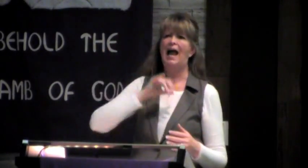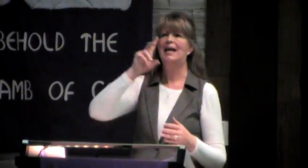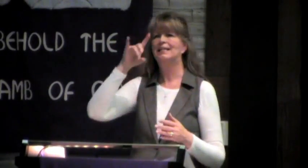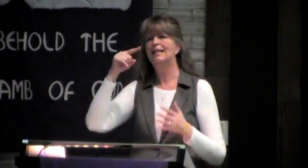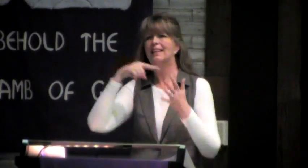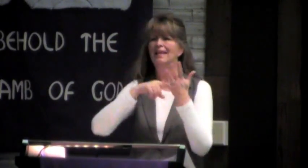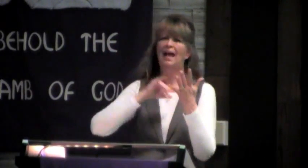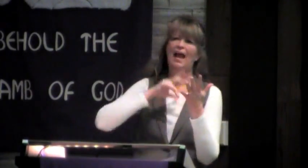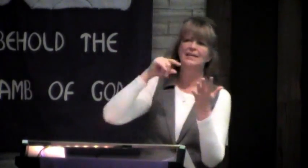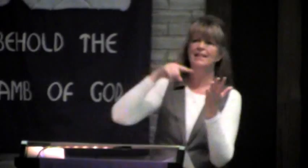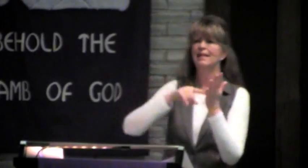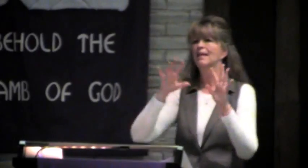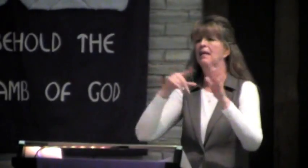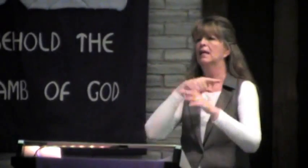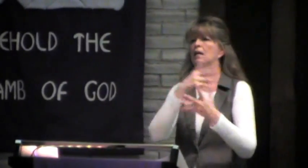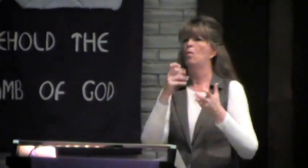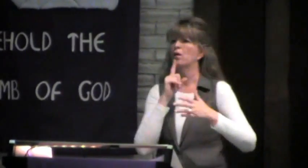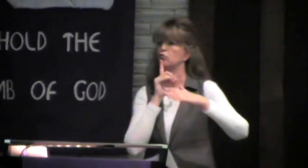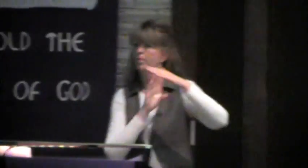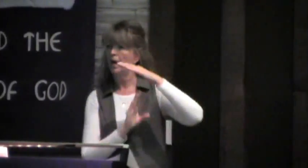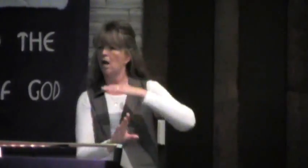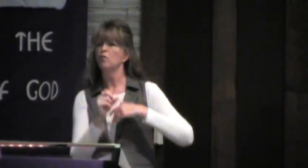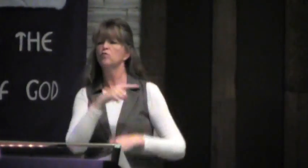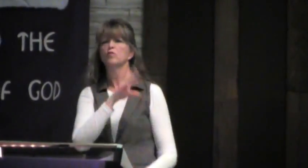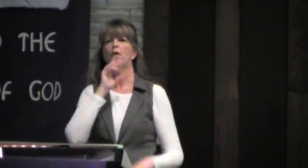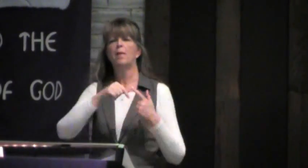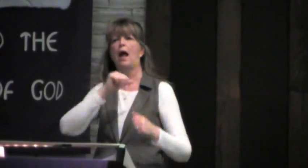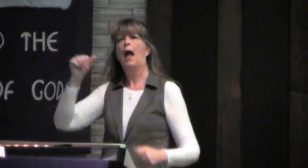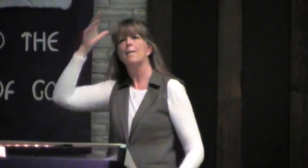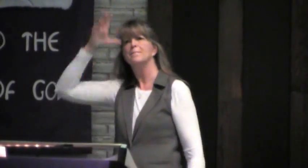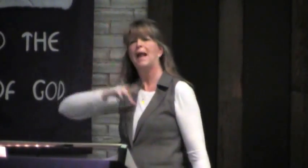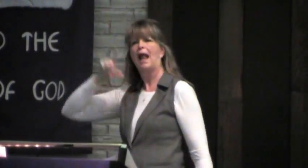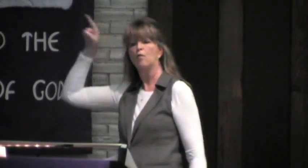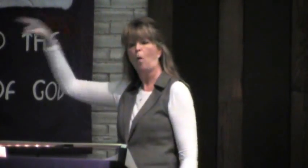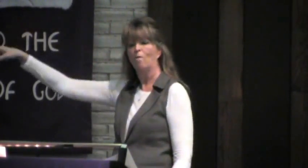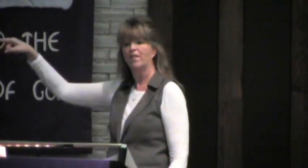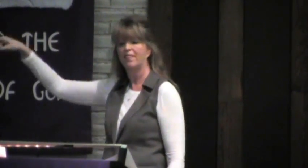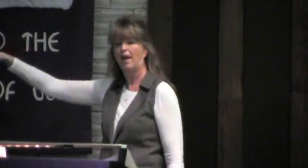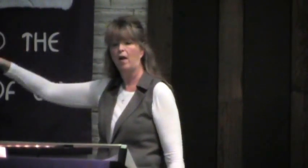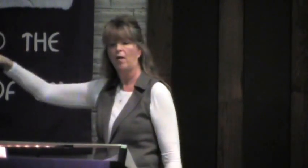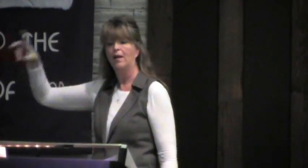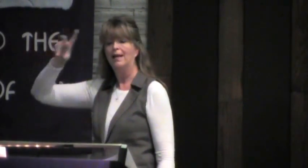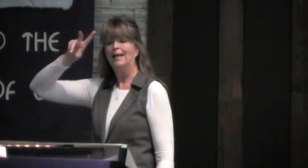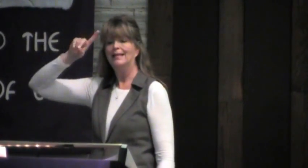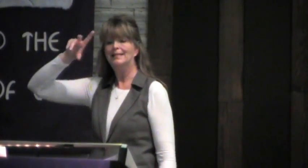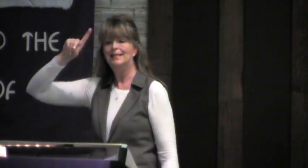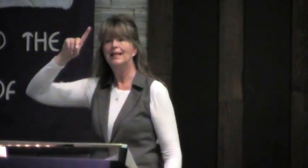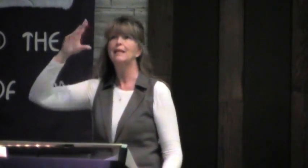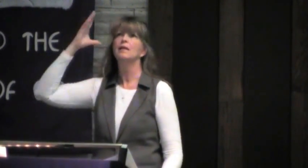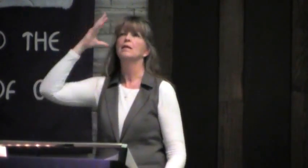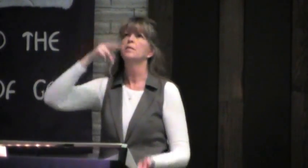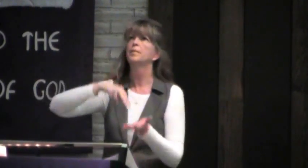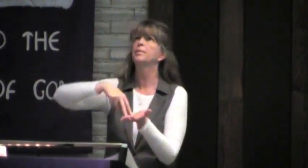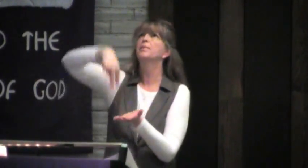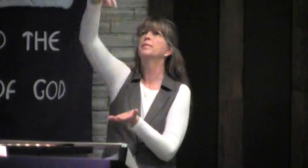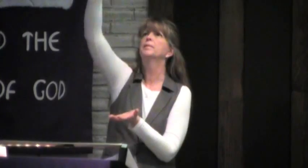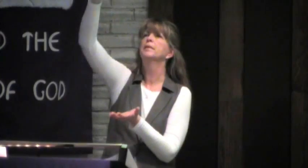hey, I did this and I did that. He wanted to be discreet about it. So he talked about another man over there